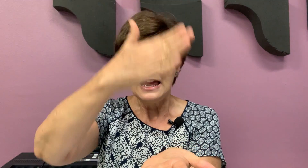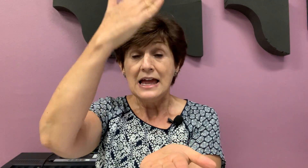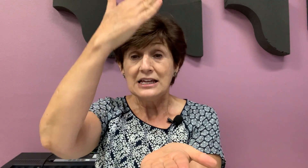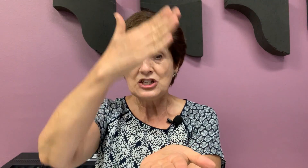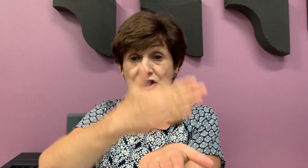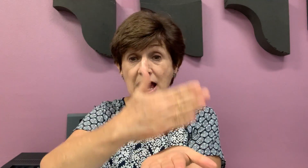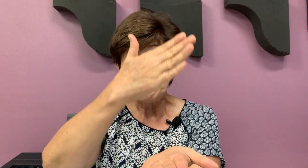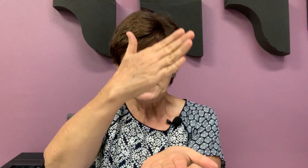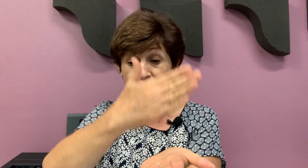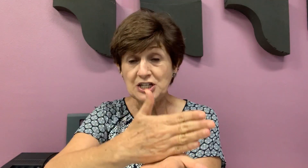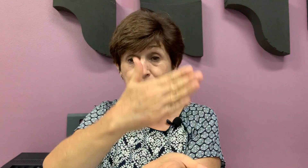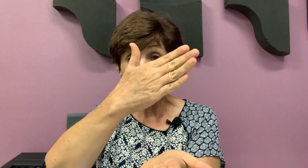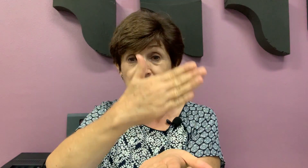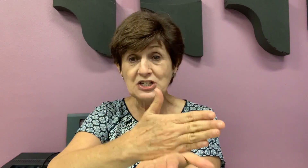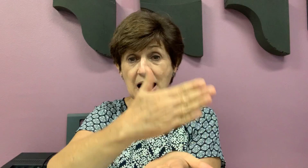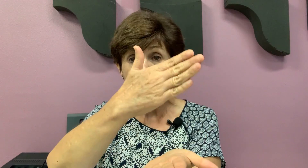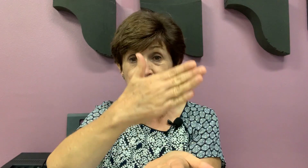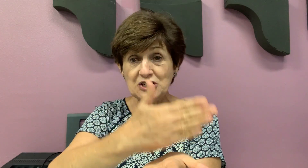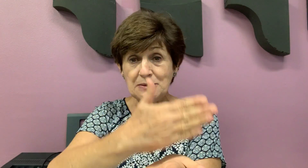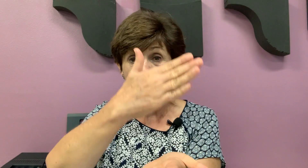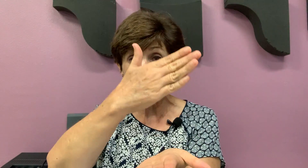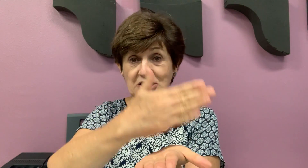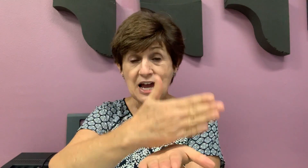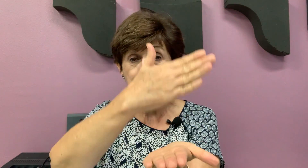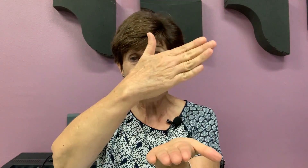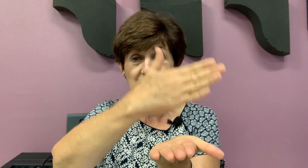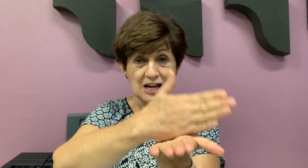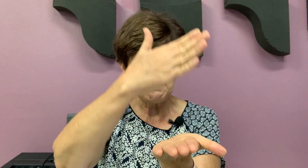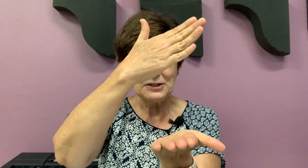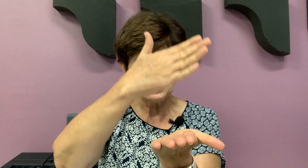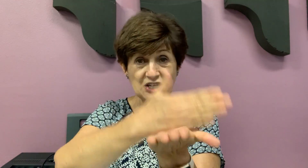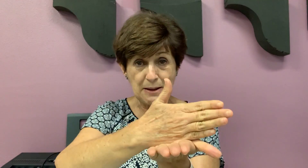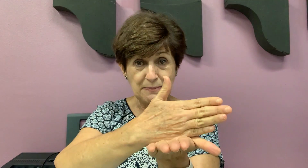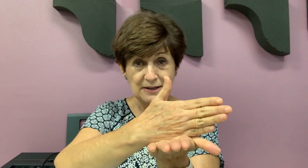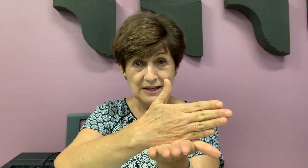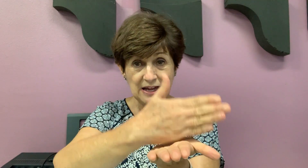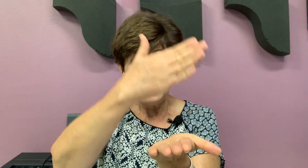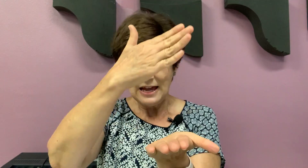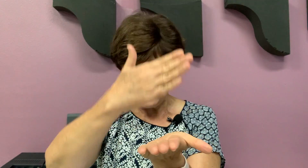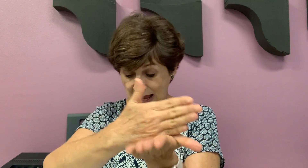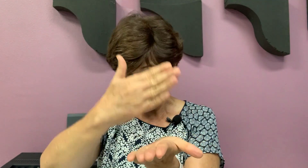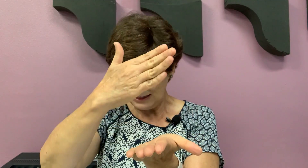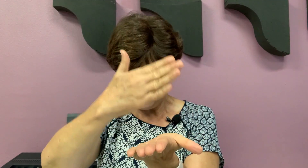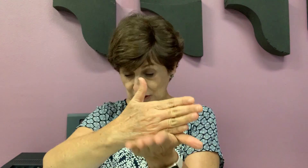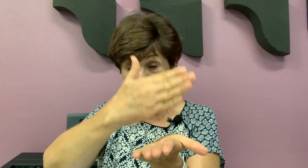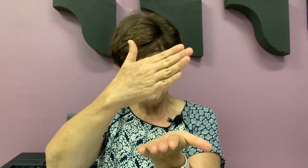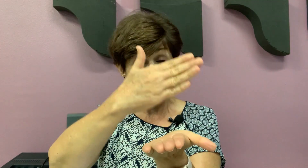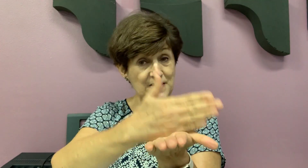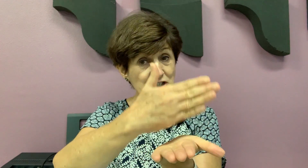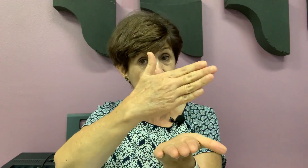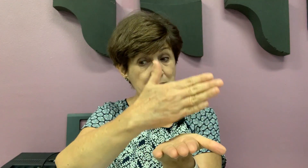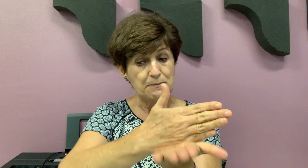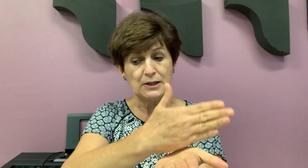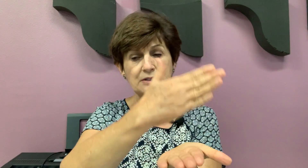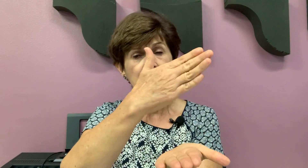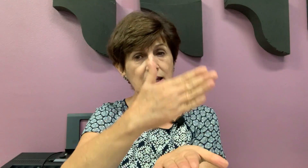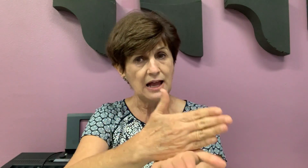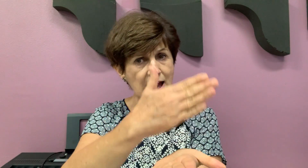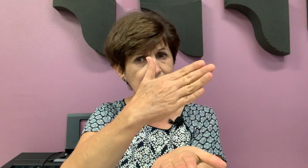Chop, chippy chop, chippy chop, chop chop. Got your vegetables. Cut